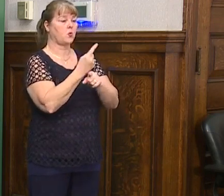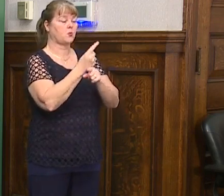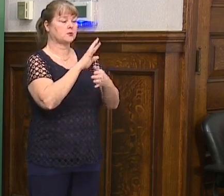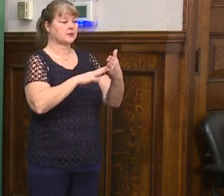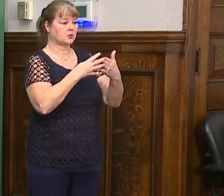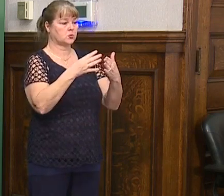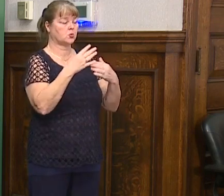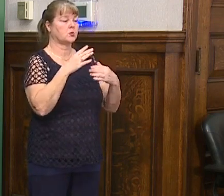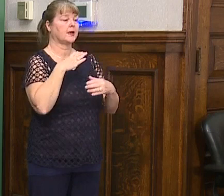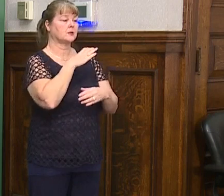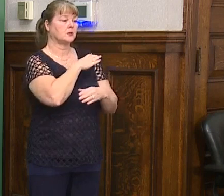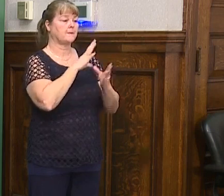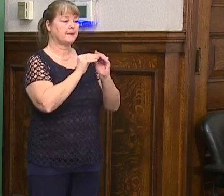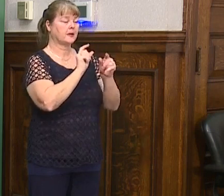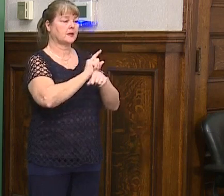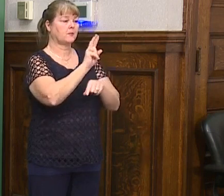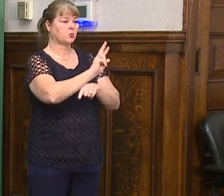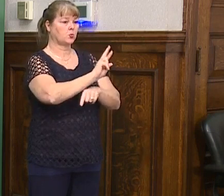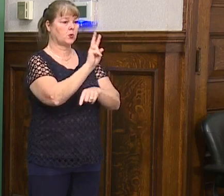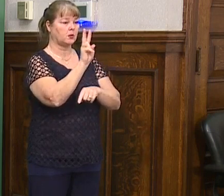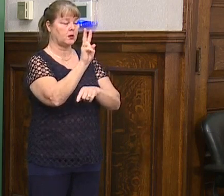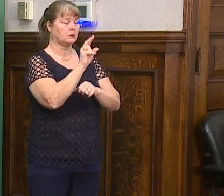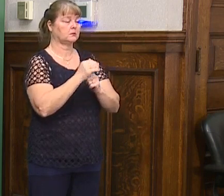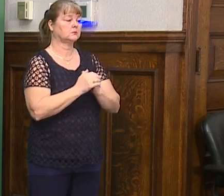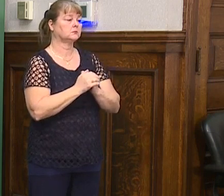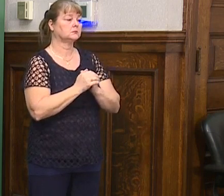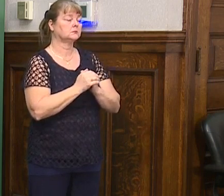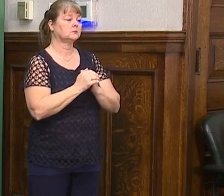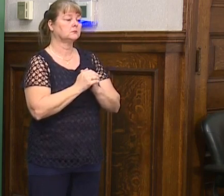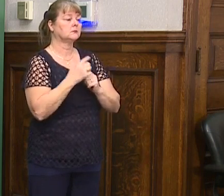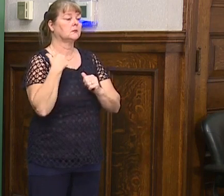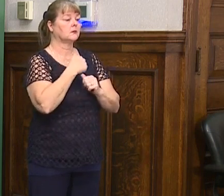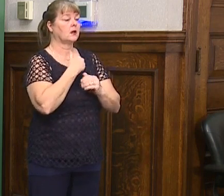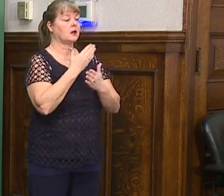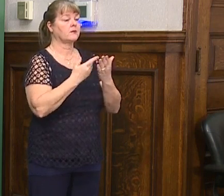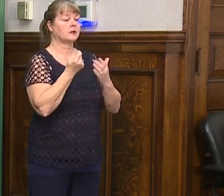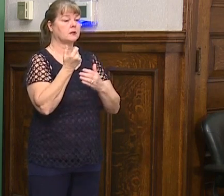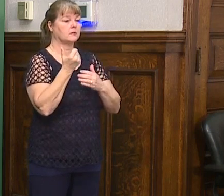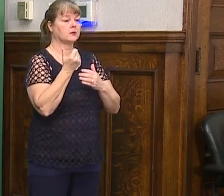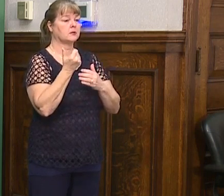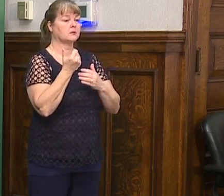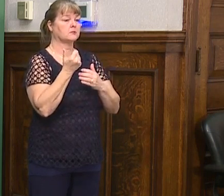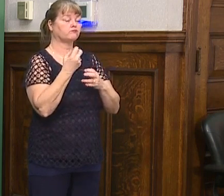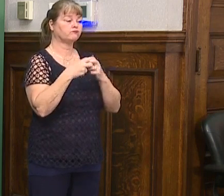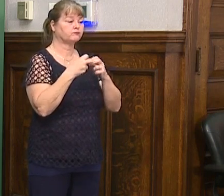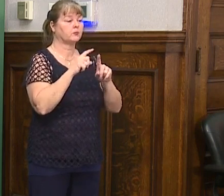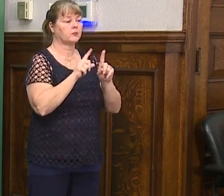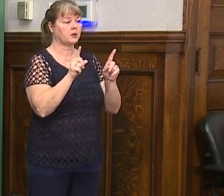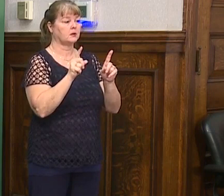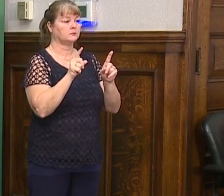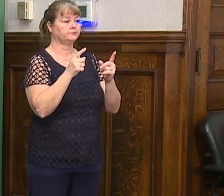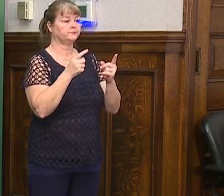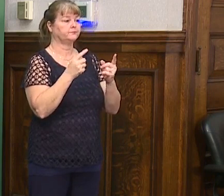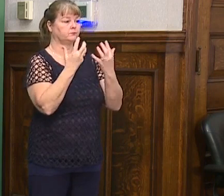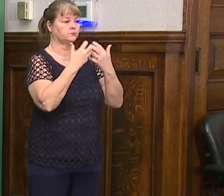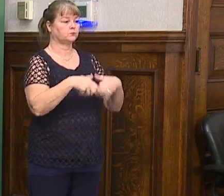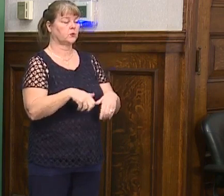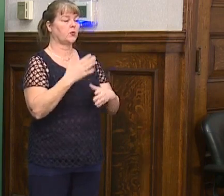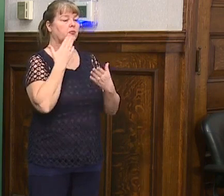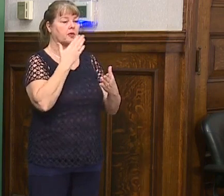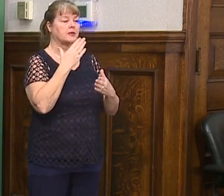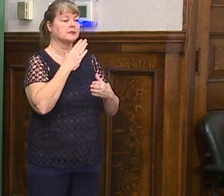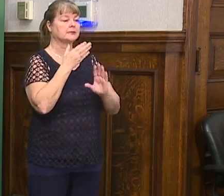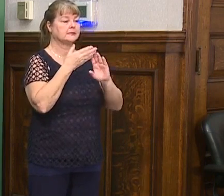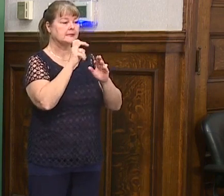council meeting at 2 o'clock p.m. We had a little bit of some bumps in the road, but we got it done and want to thank our